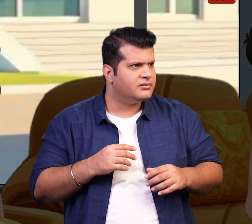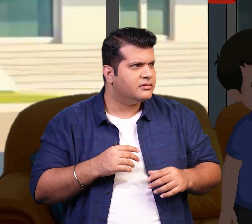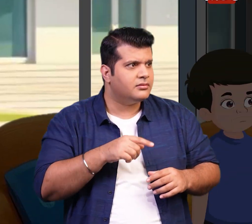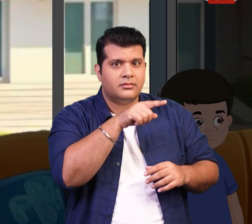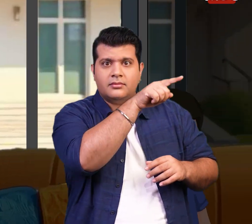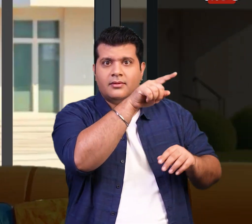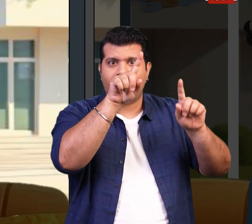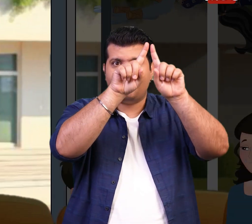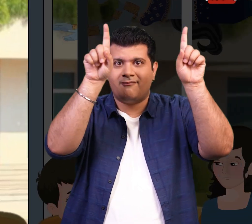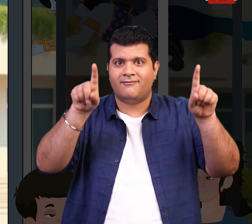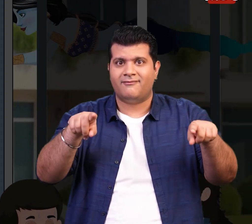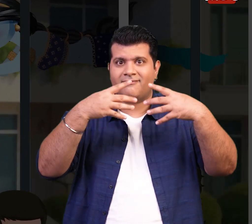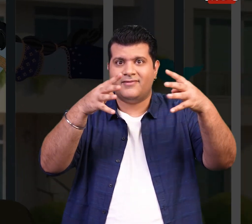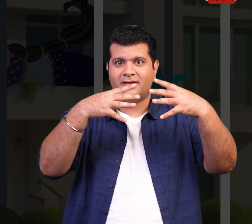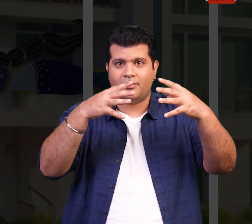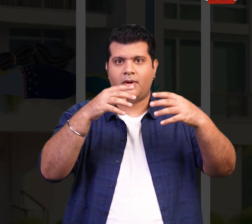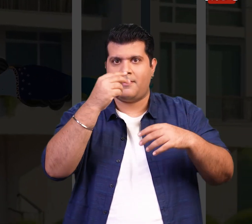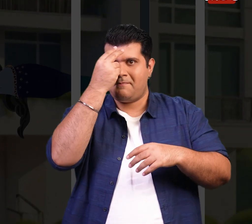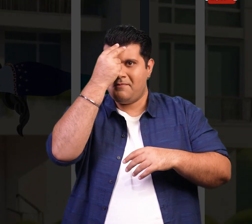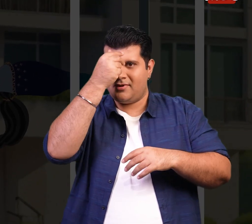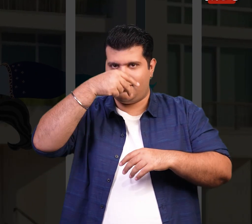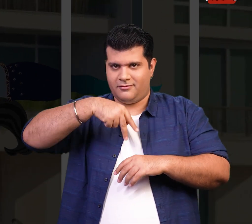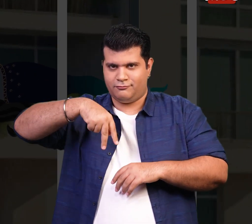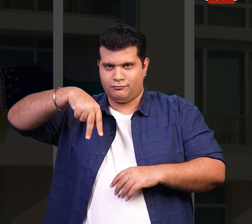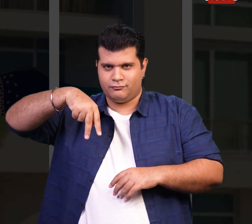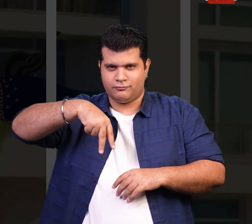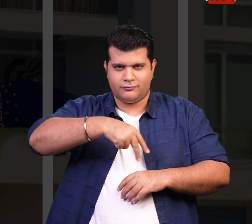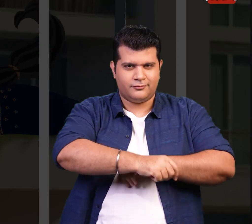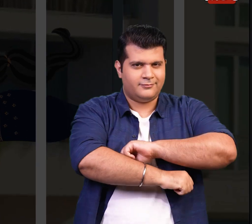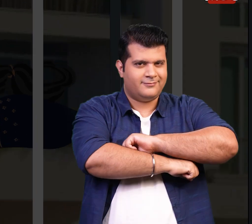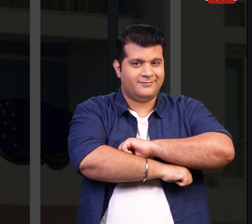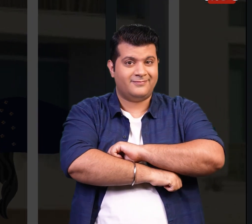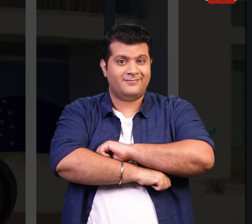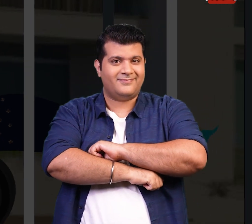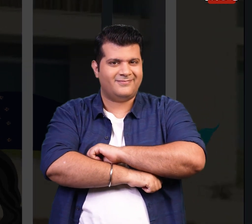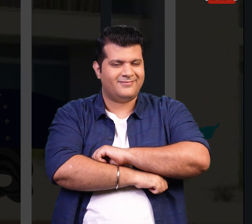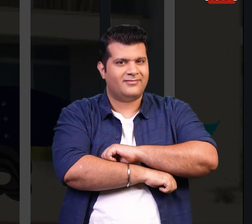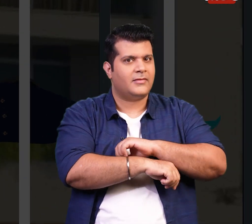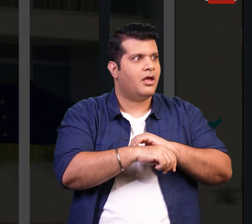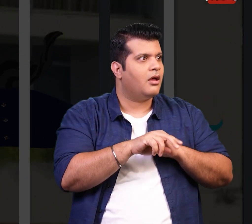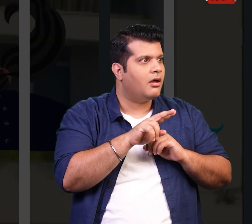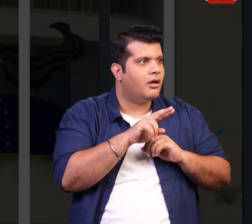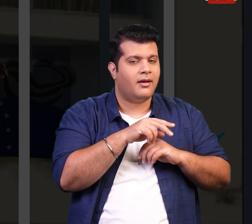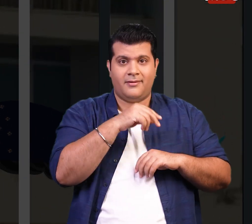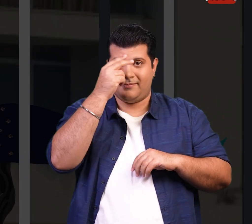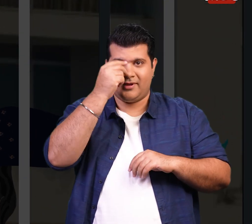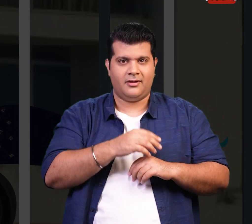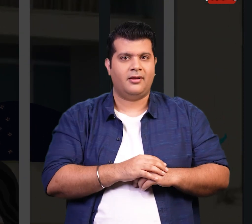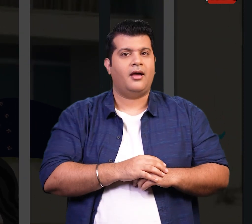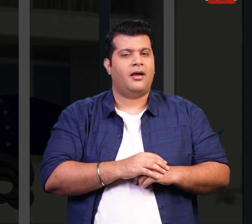Just then she caught sight of Megha outside the window with a mischievous look on her face. Megha gave Dia a